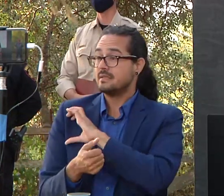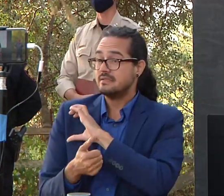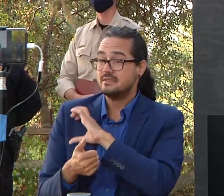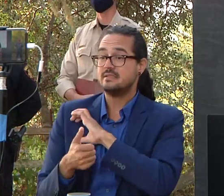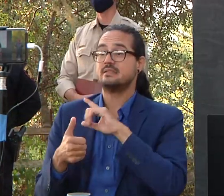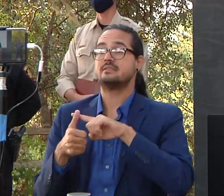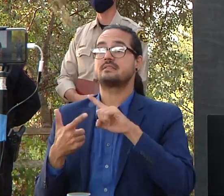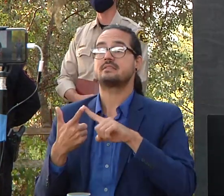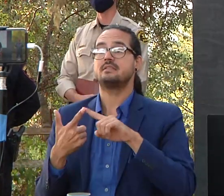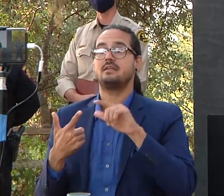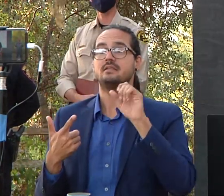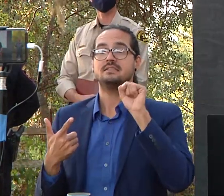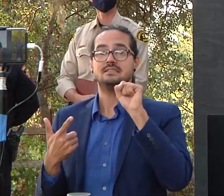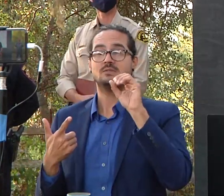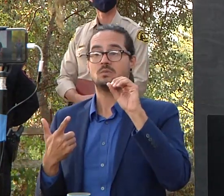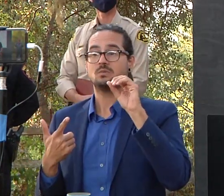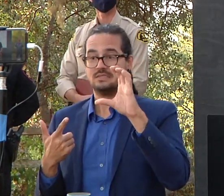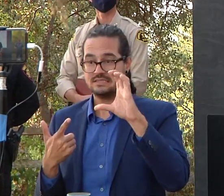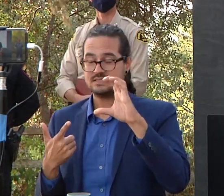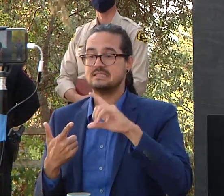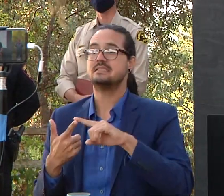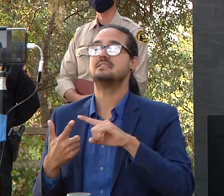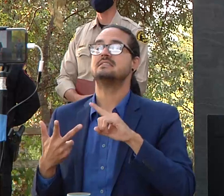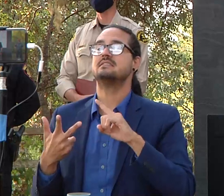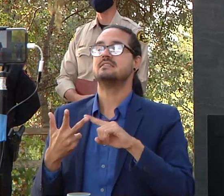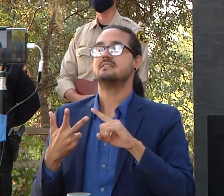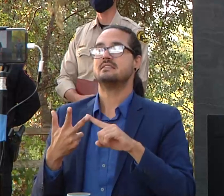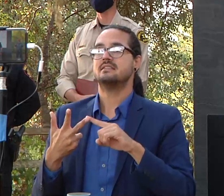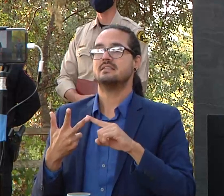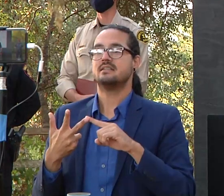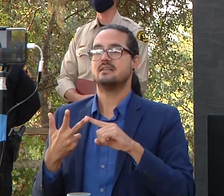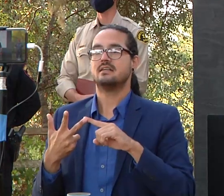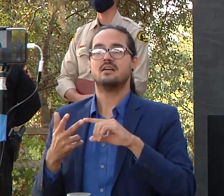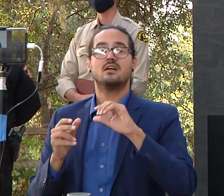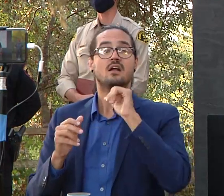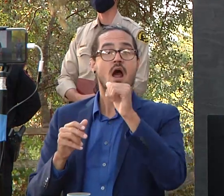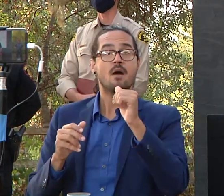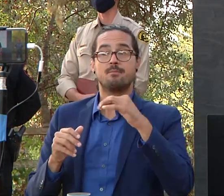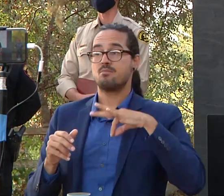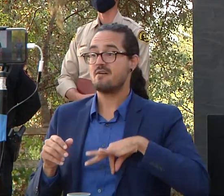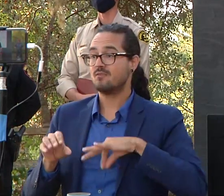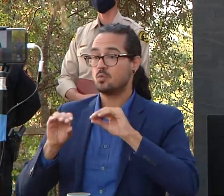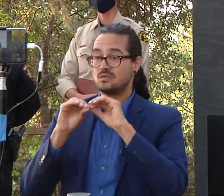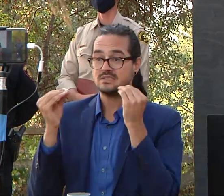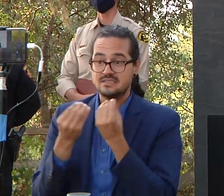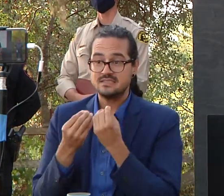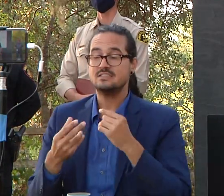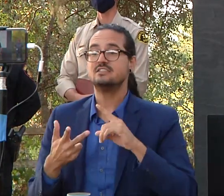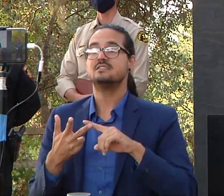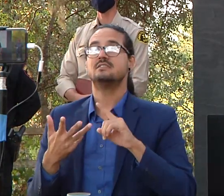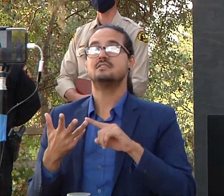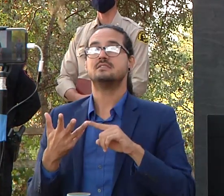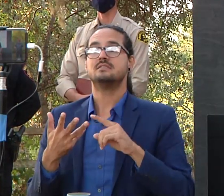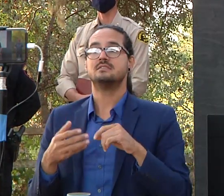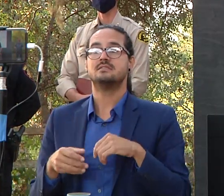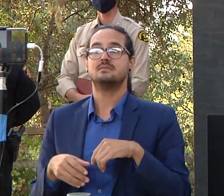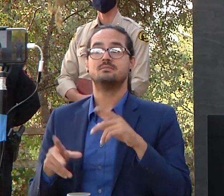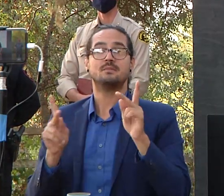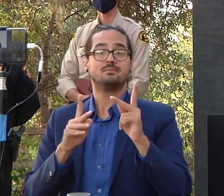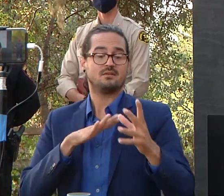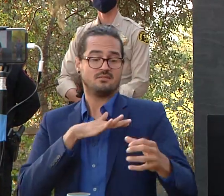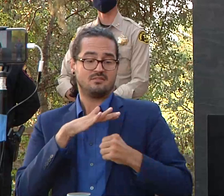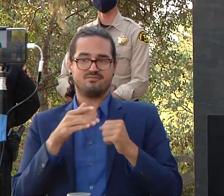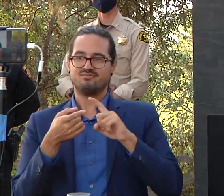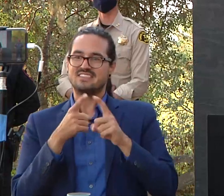non-profit organizations to the people who are housing friends and family just from the from from us thank you for everybody for your patience we are